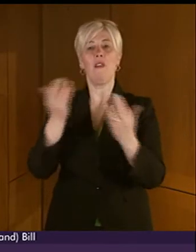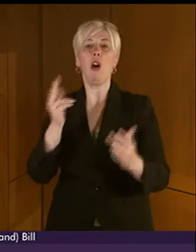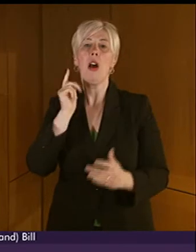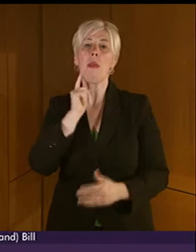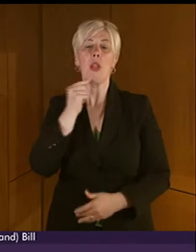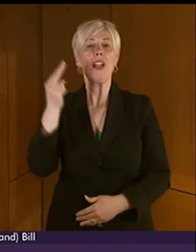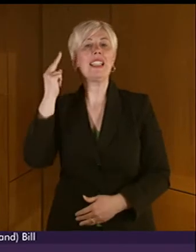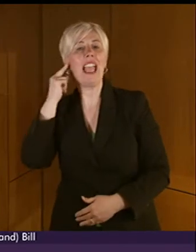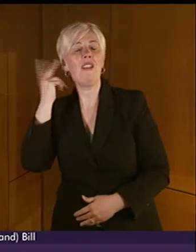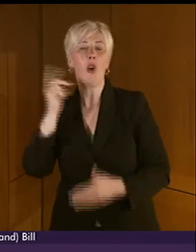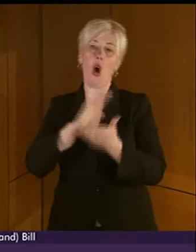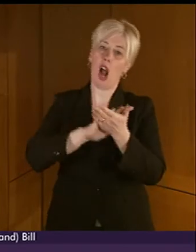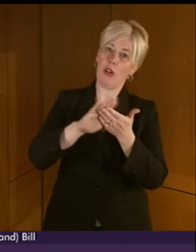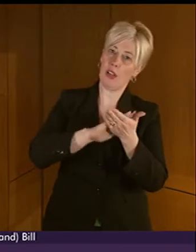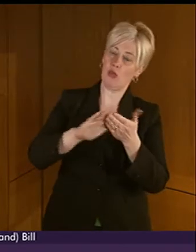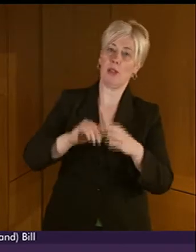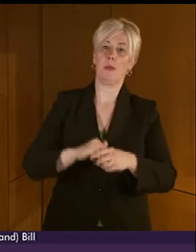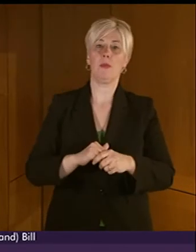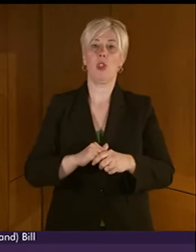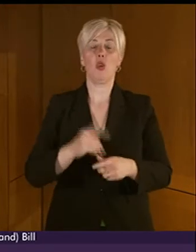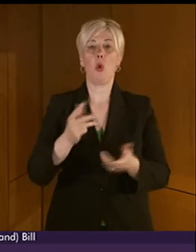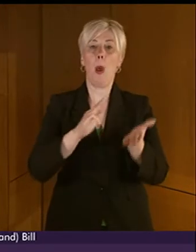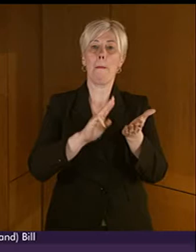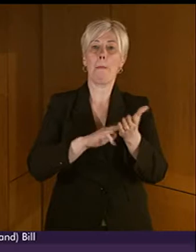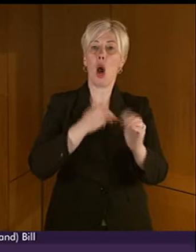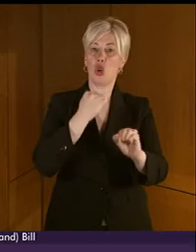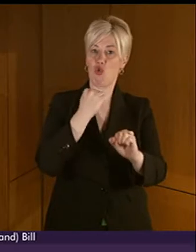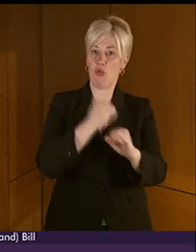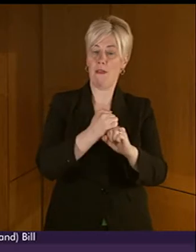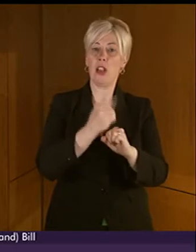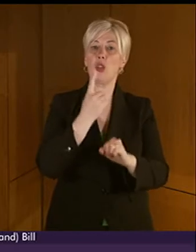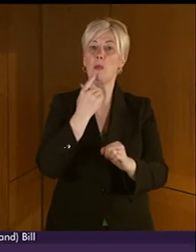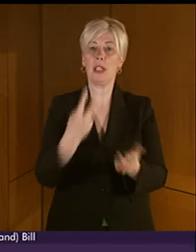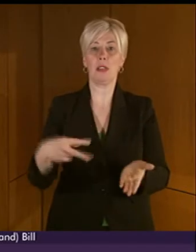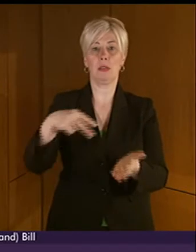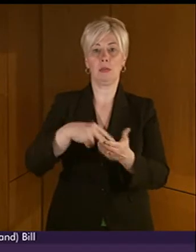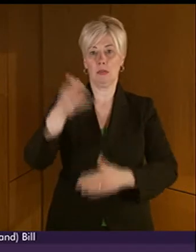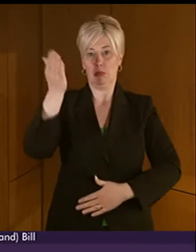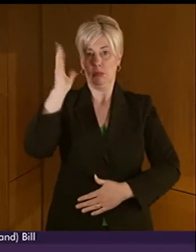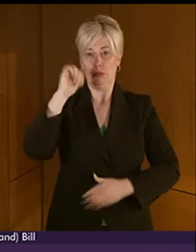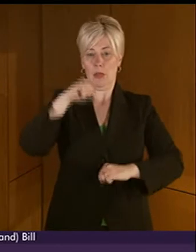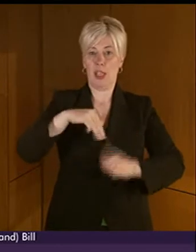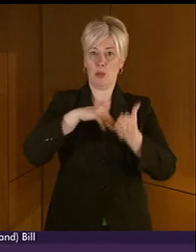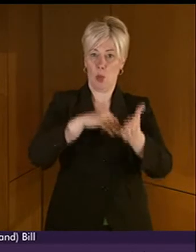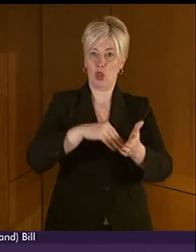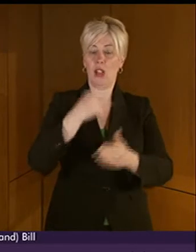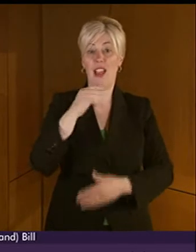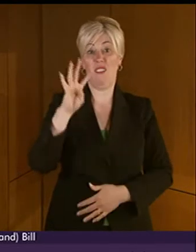have hearing loss. Can I call on Mark Griffin to speak to and move the motion. Mr Griffin, 14 minutes.